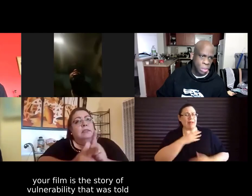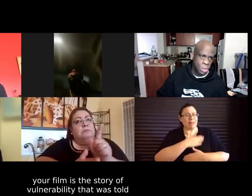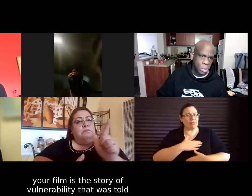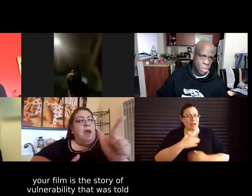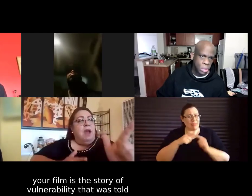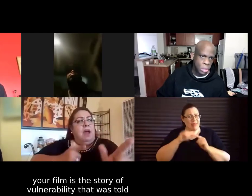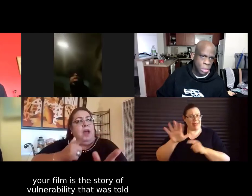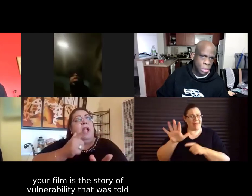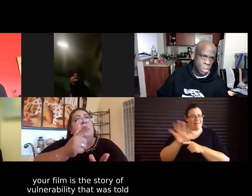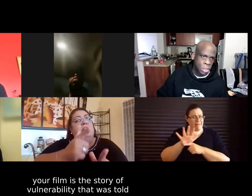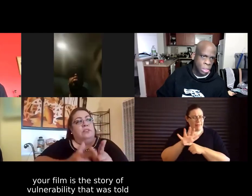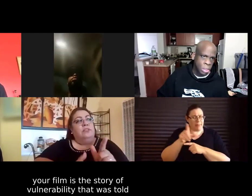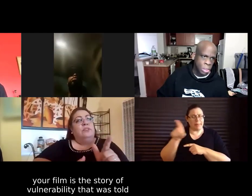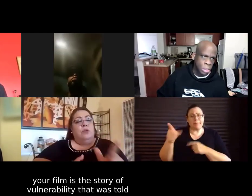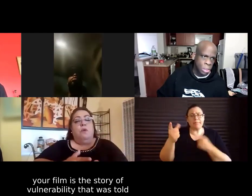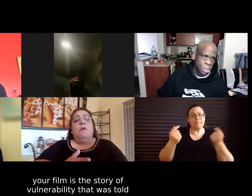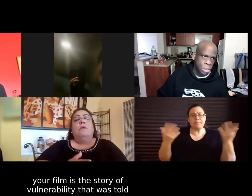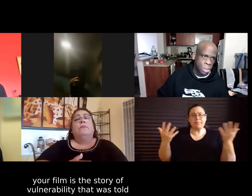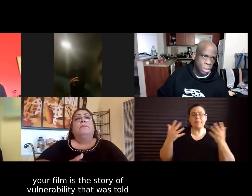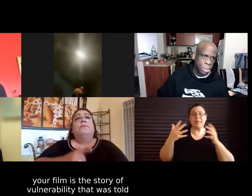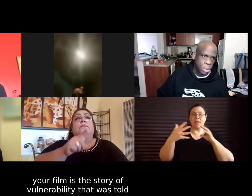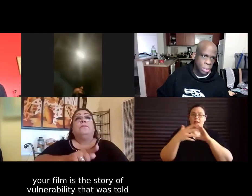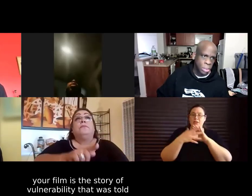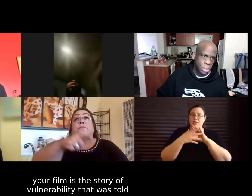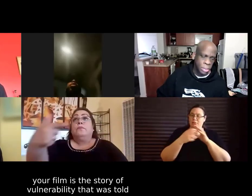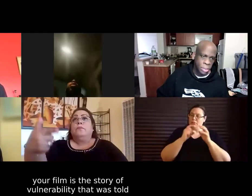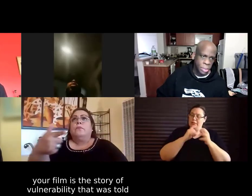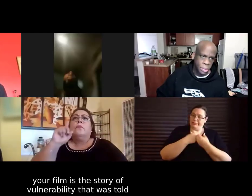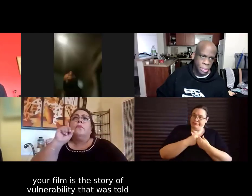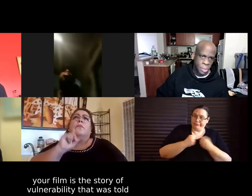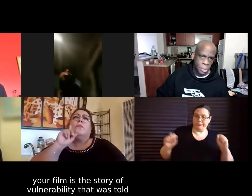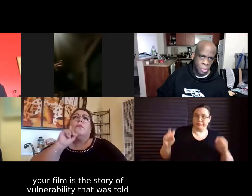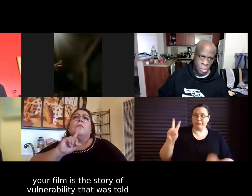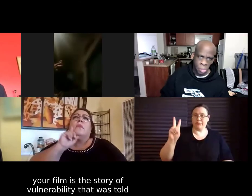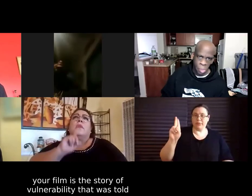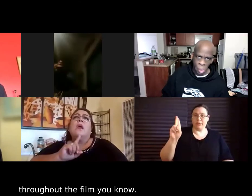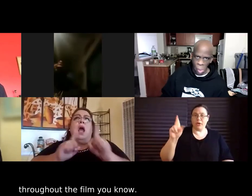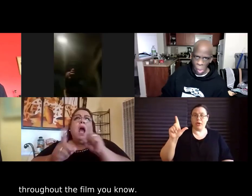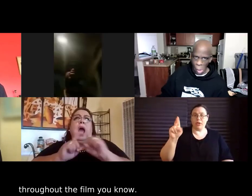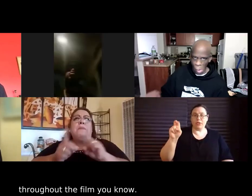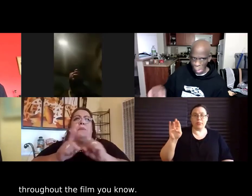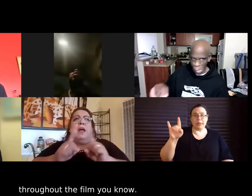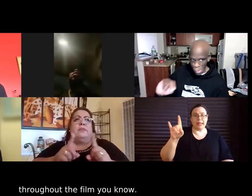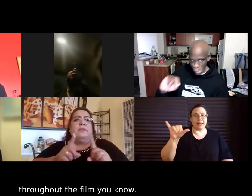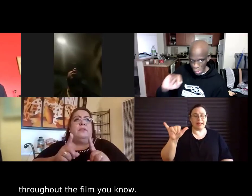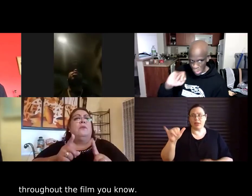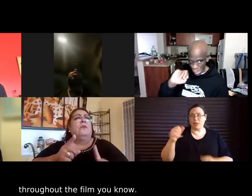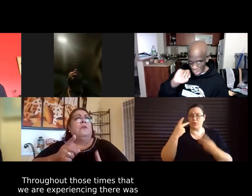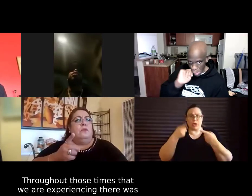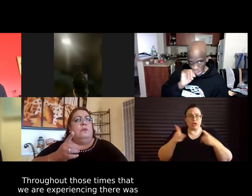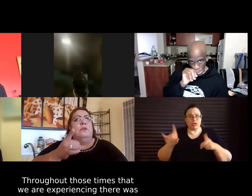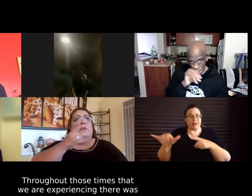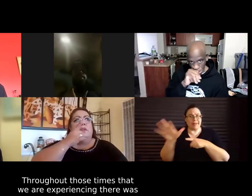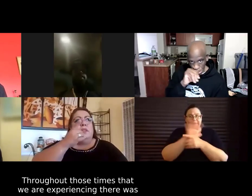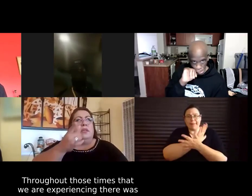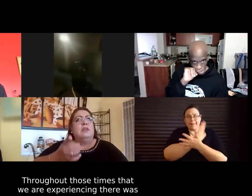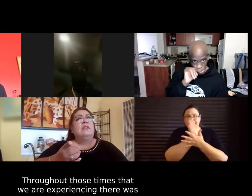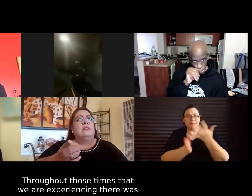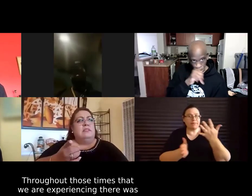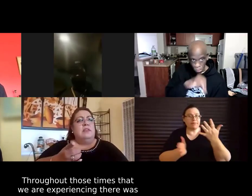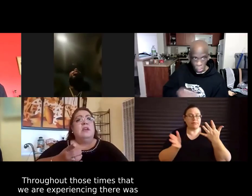is the story of vulnerability that was told throughout the film you know throughout